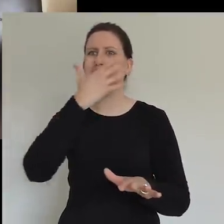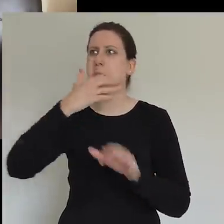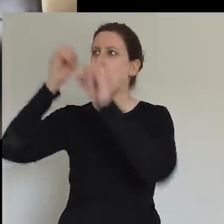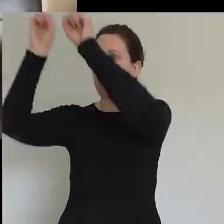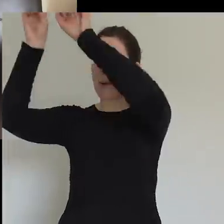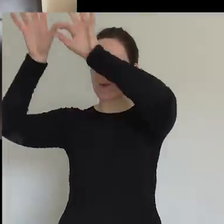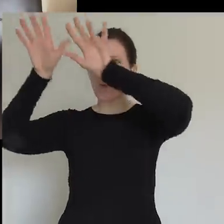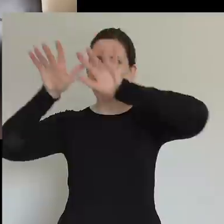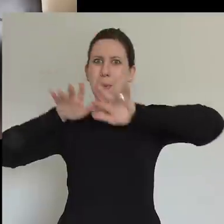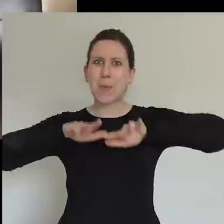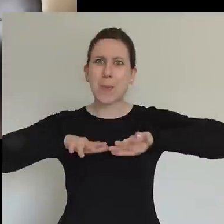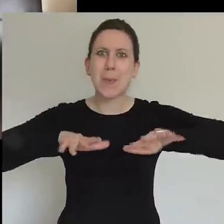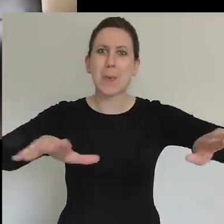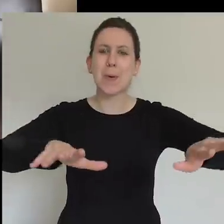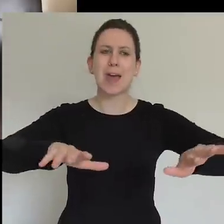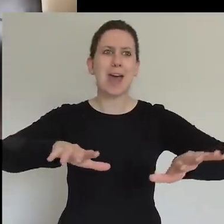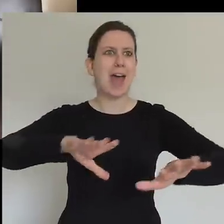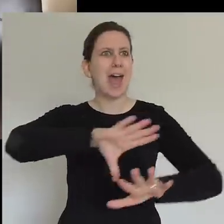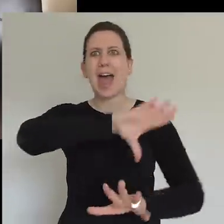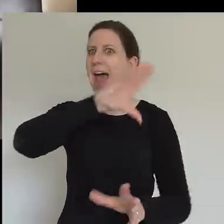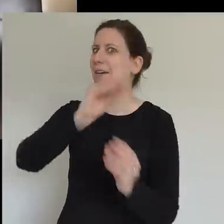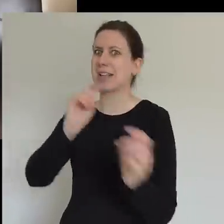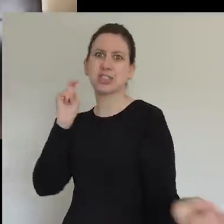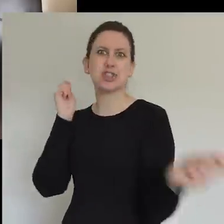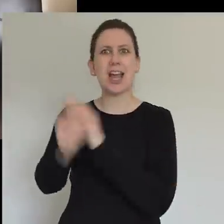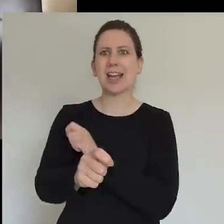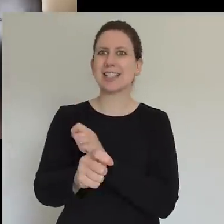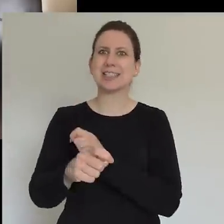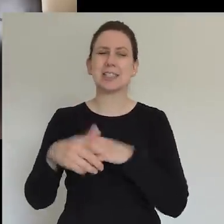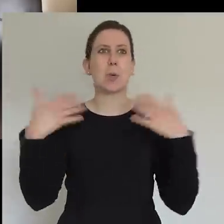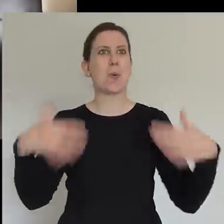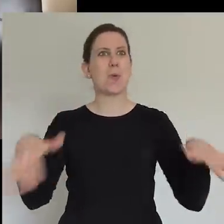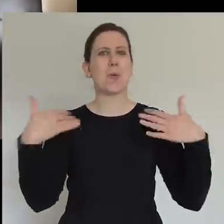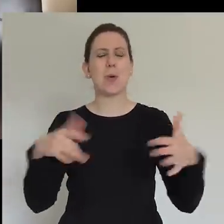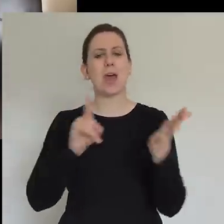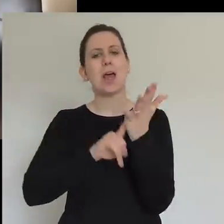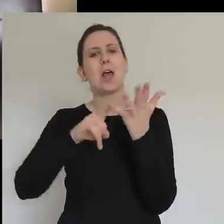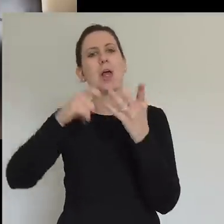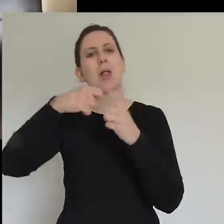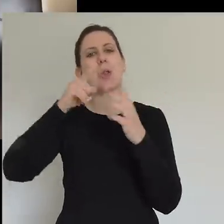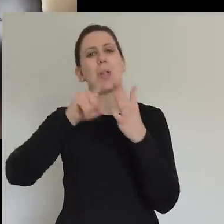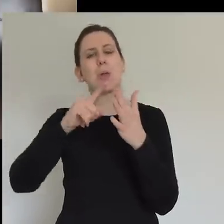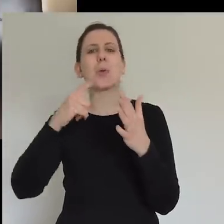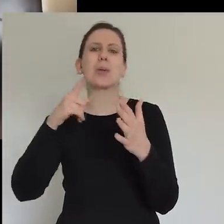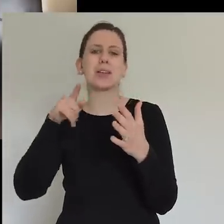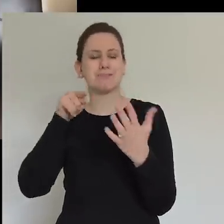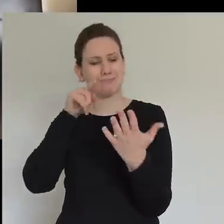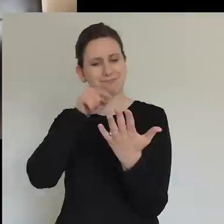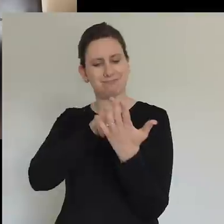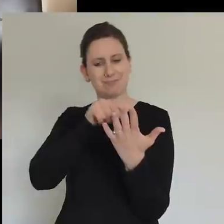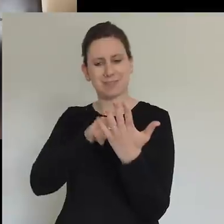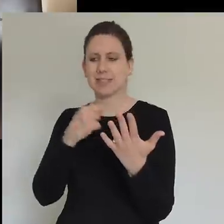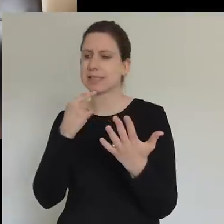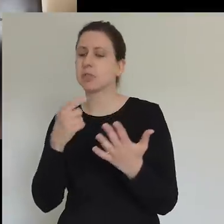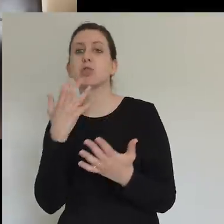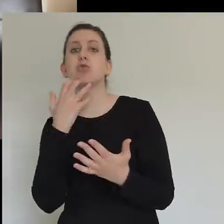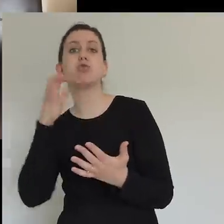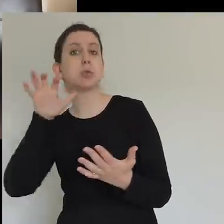the results are awesome. Luke records 120 believers in Jerusalem, 30 days after the